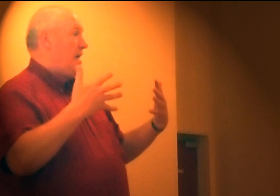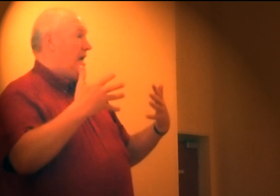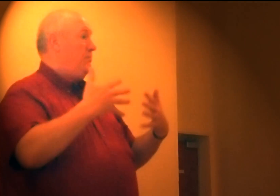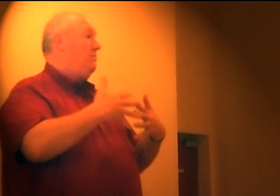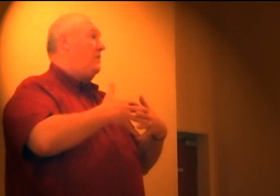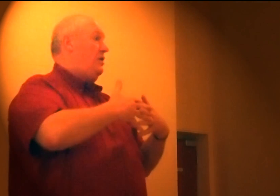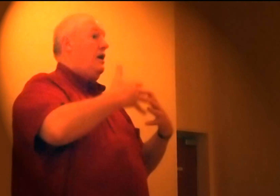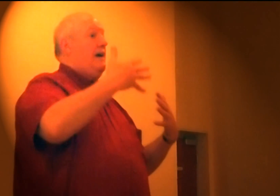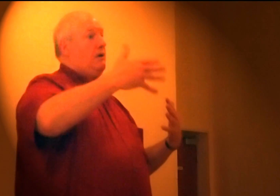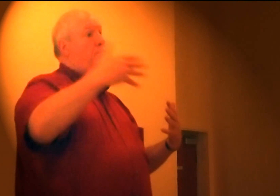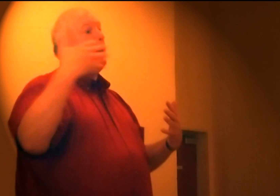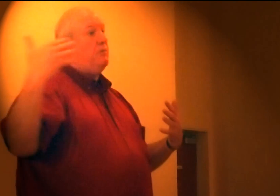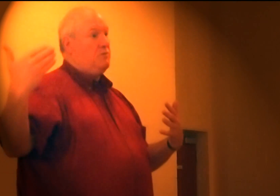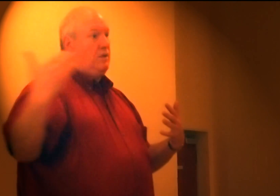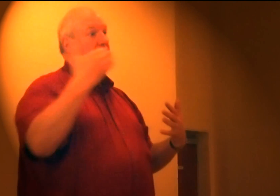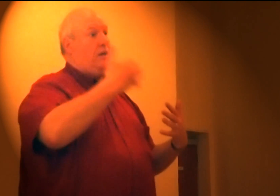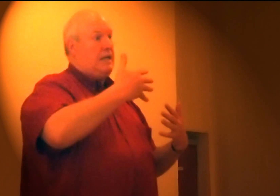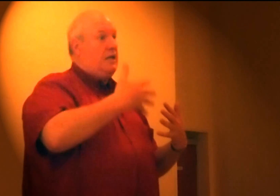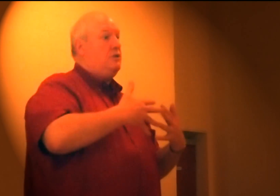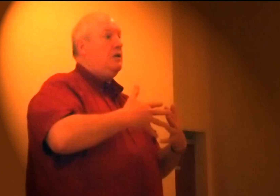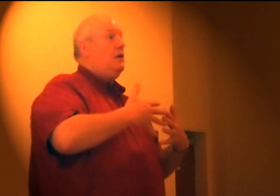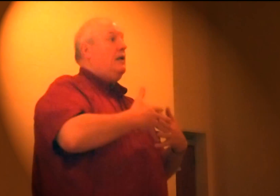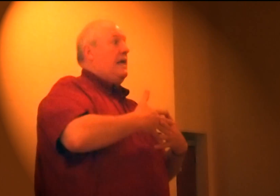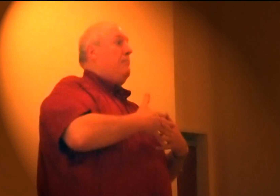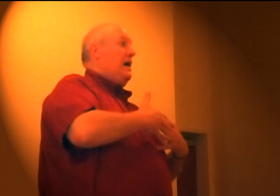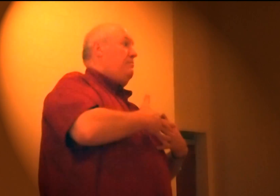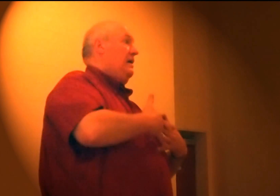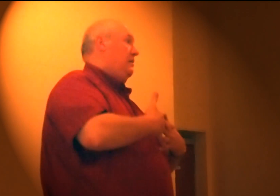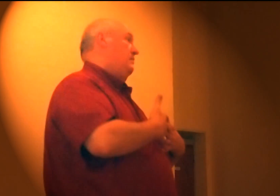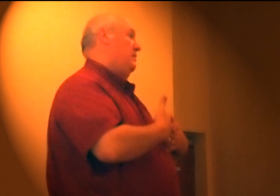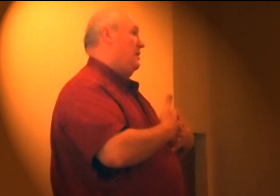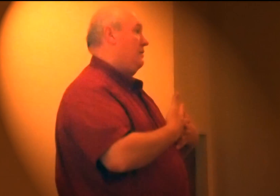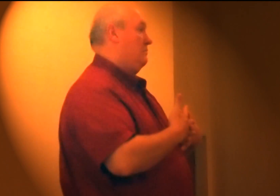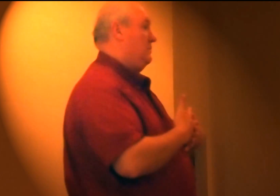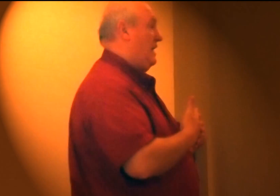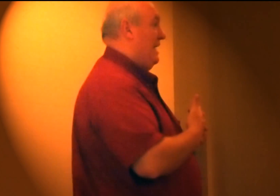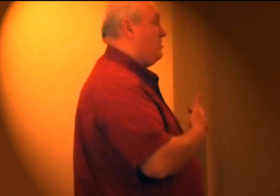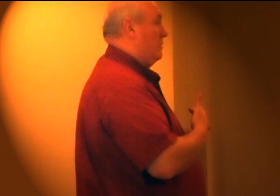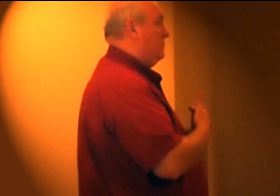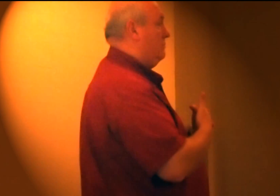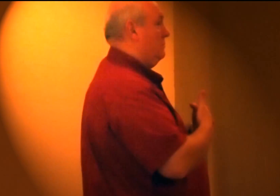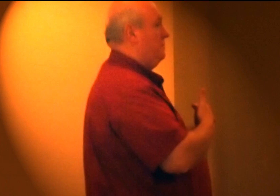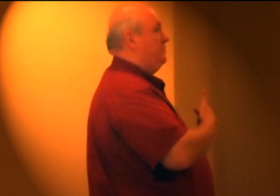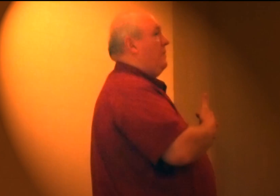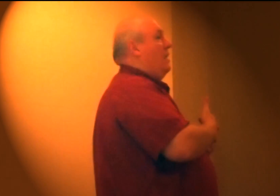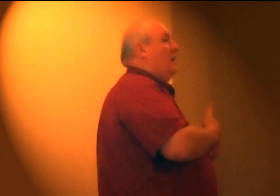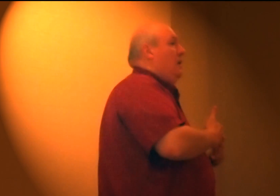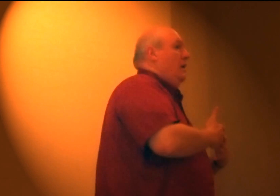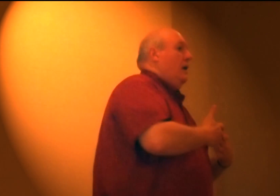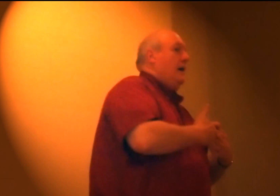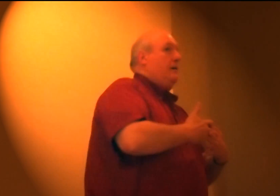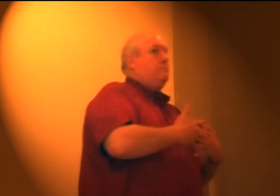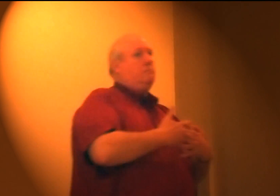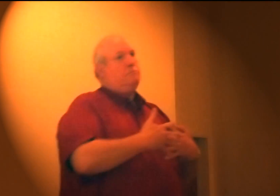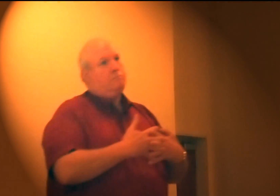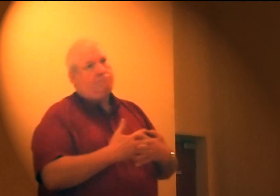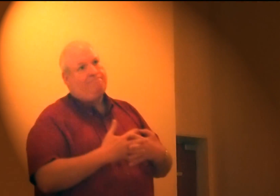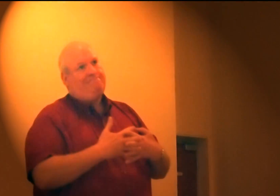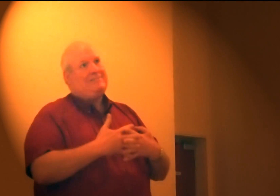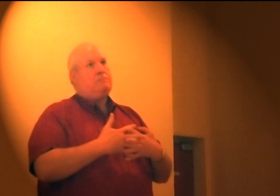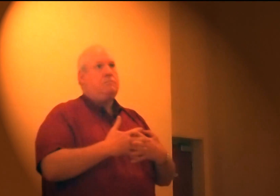an existing dam and you're having problems with that leakage that might be an answer um